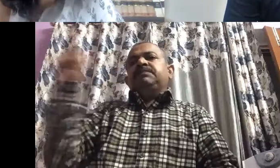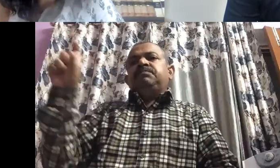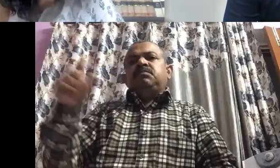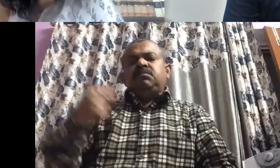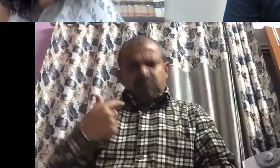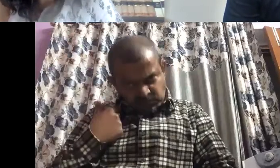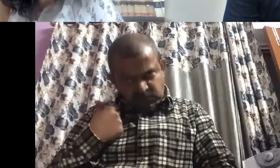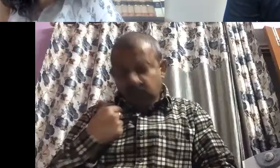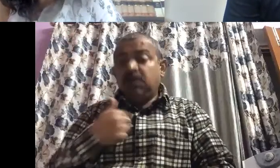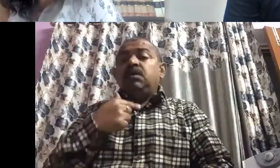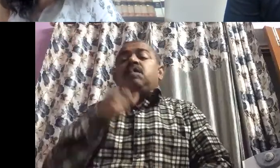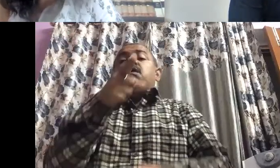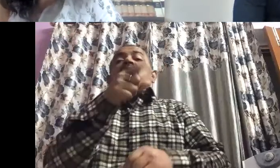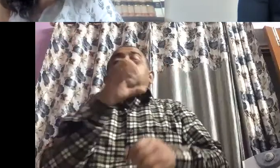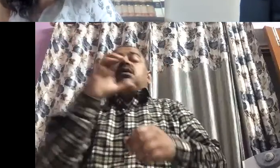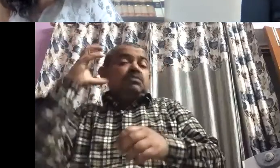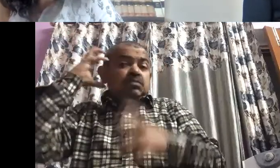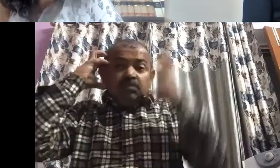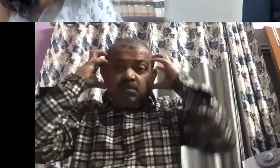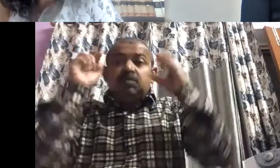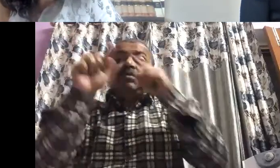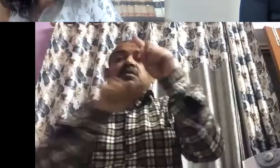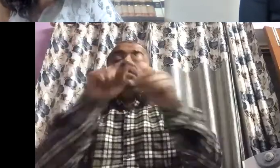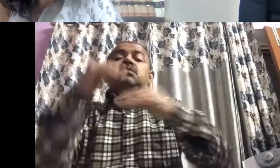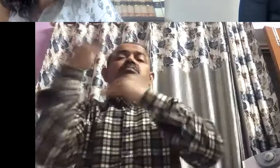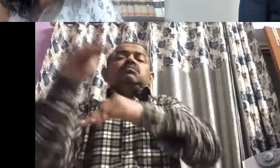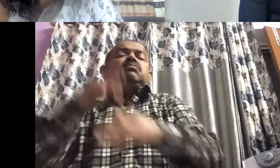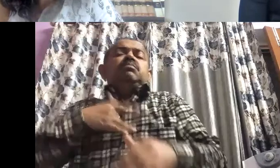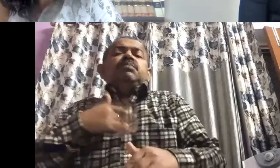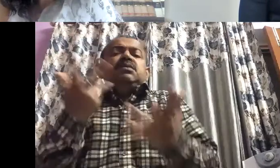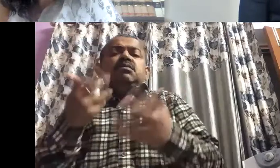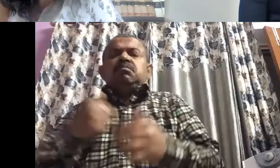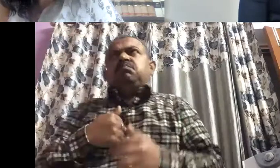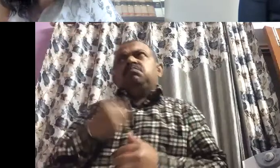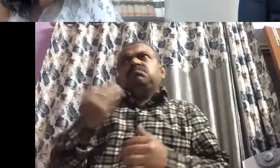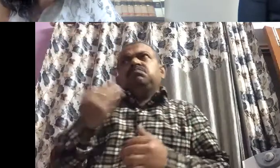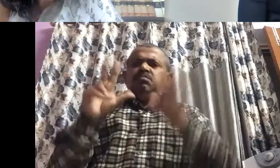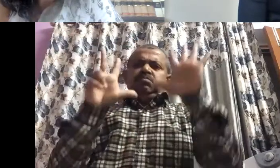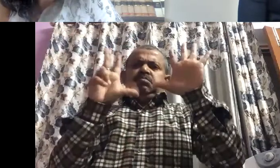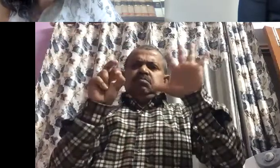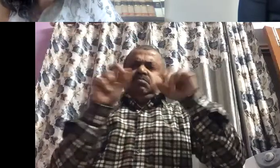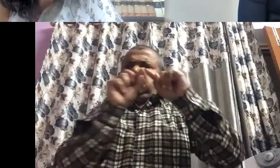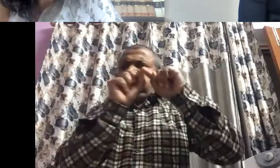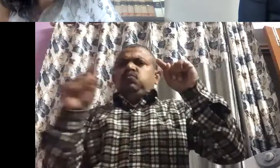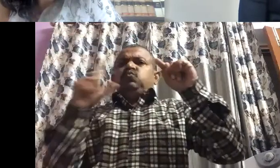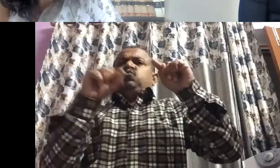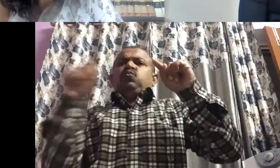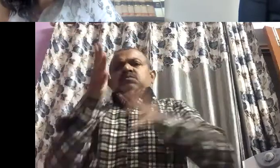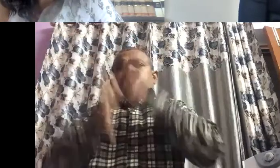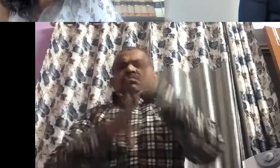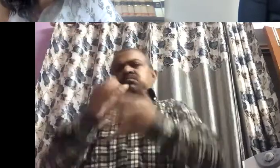out this and I decided to complain about them. Because why this is a limited